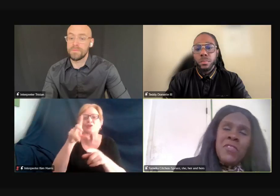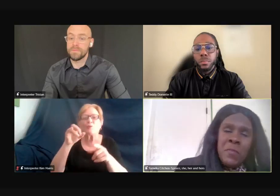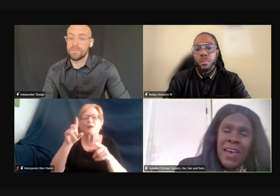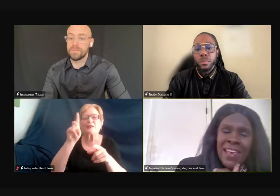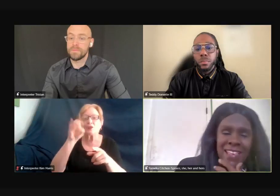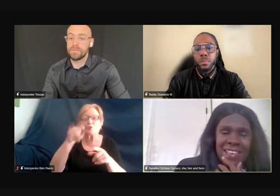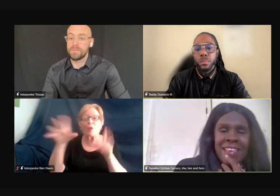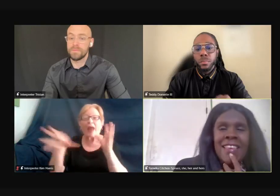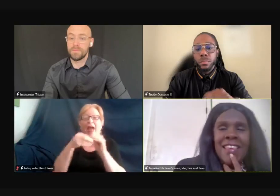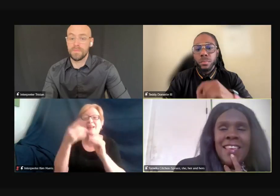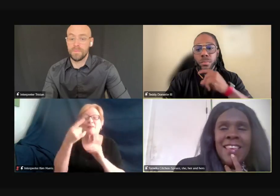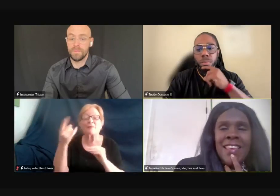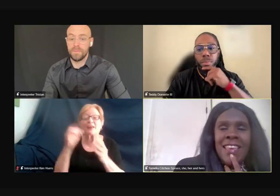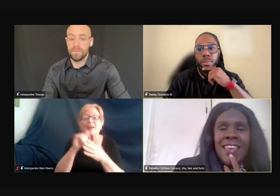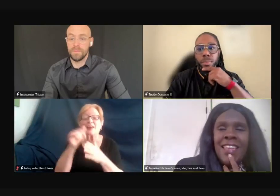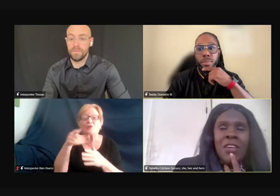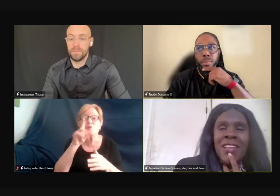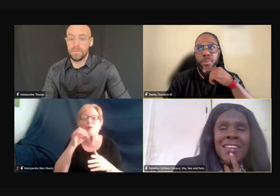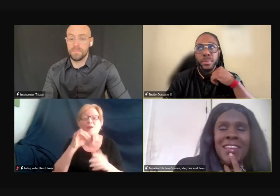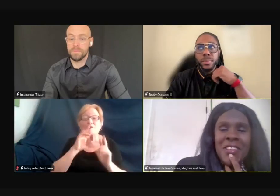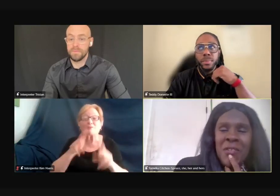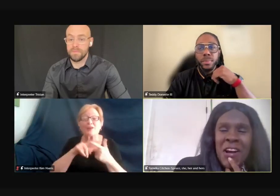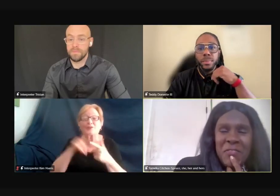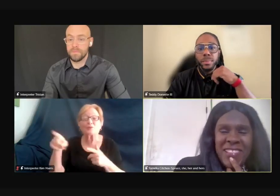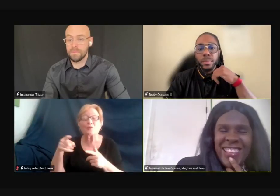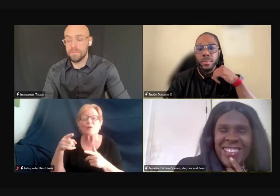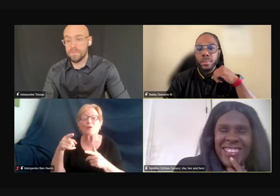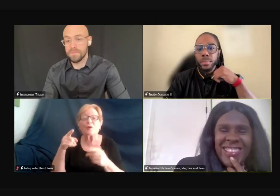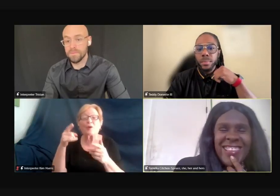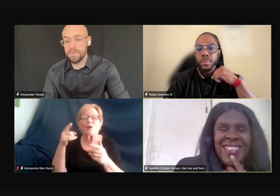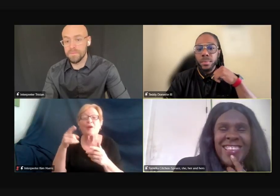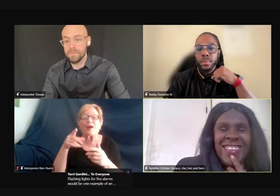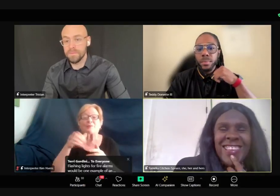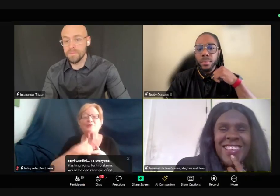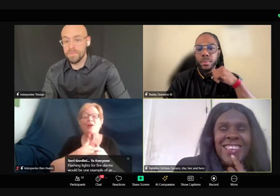Did you want to respond? I don't want to cut you off.